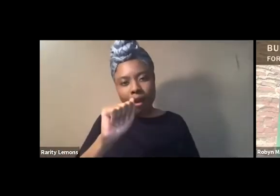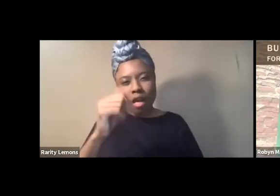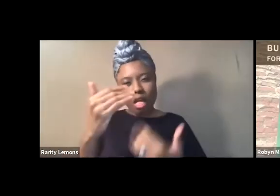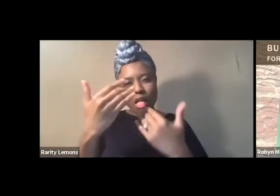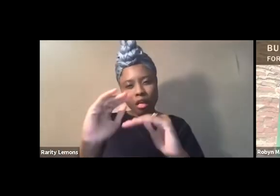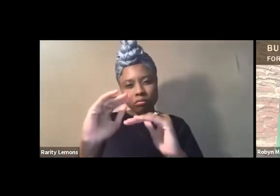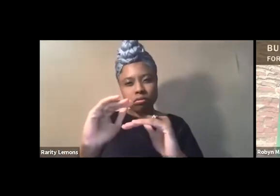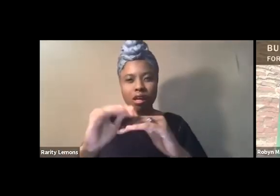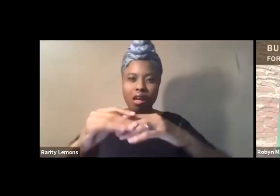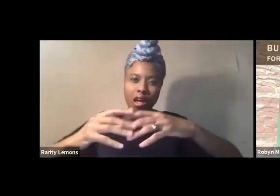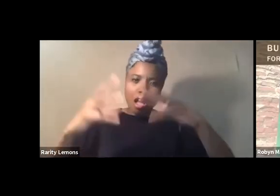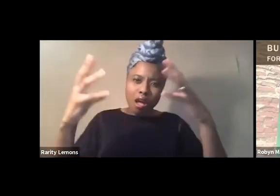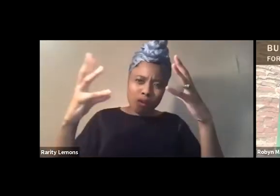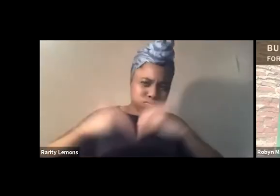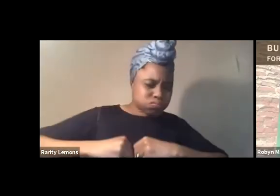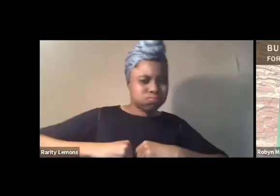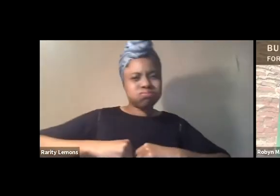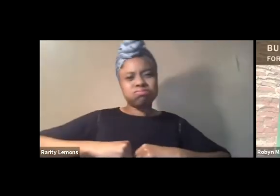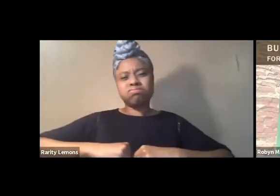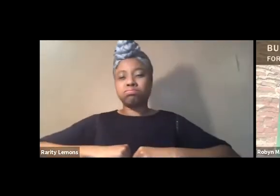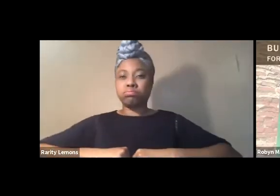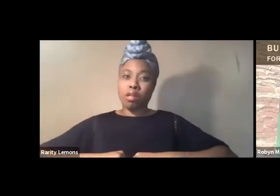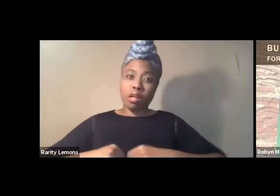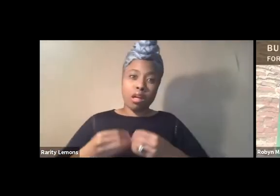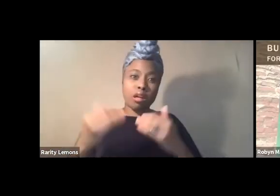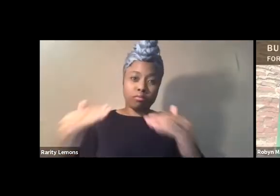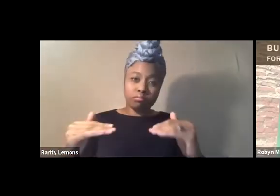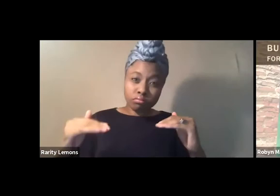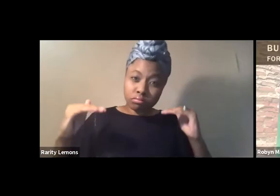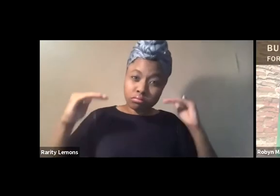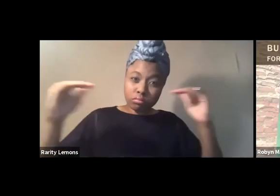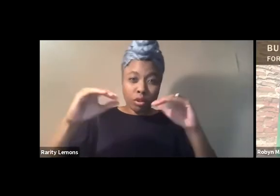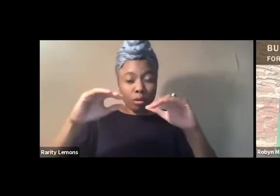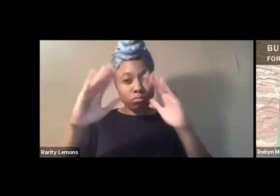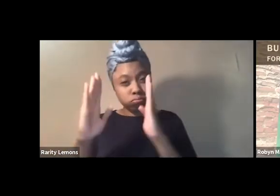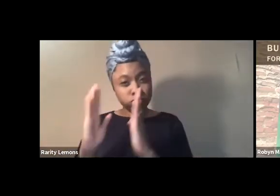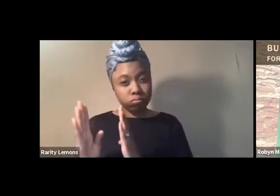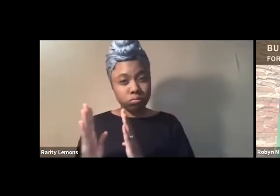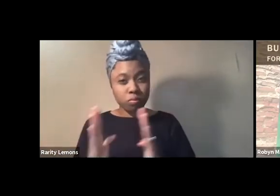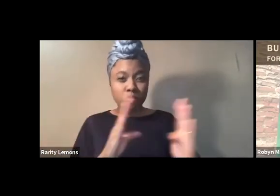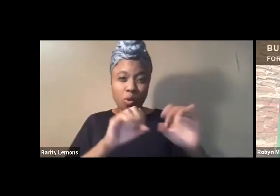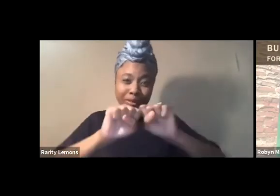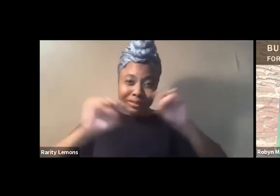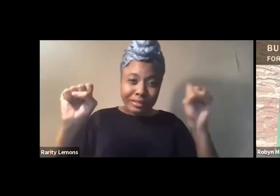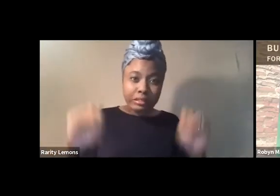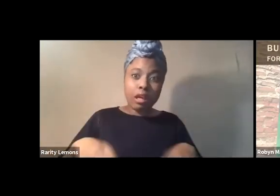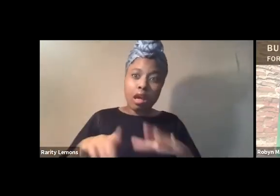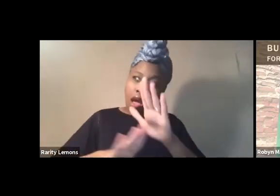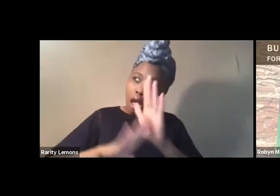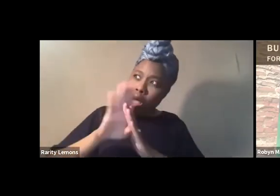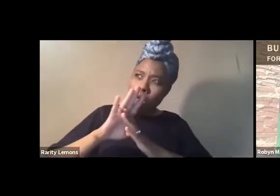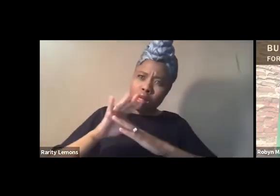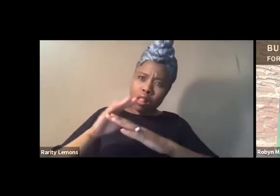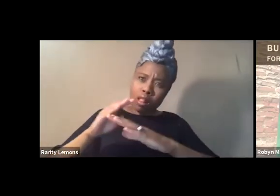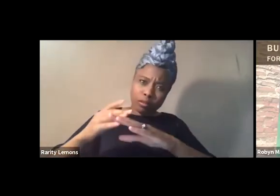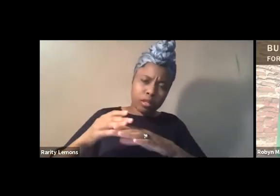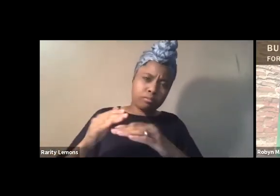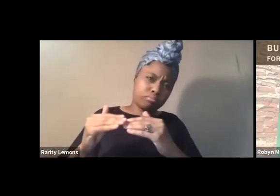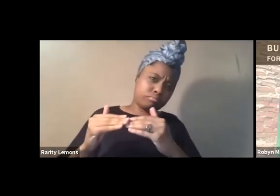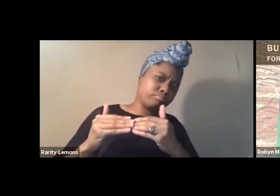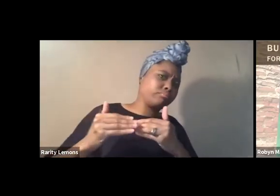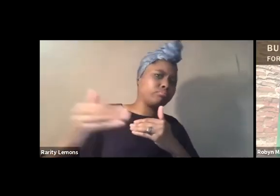dismantle a highly organized system that is developed and evolved and become more sophisticated sophisticated